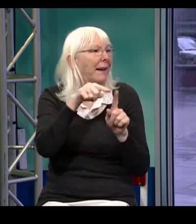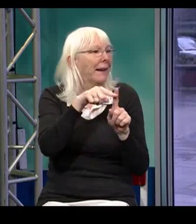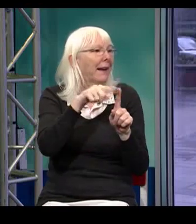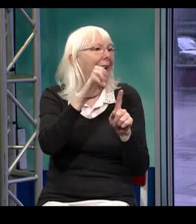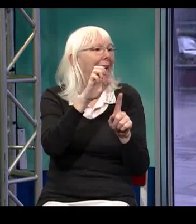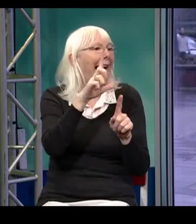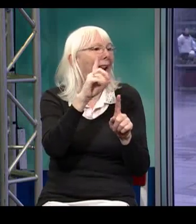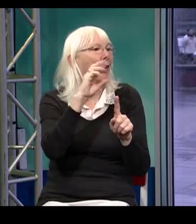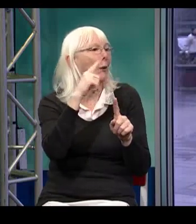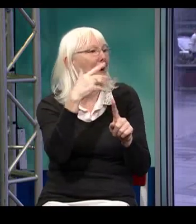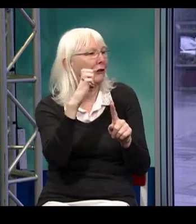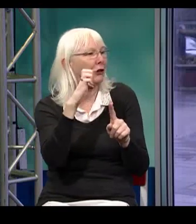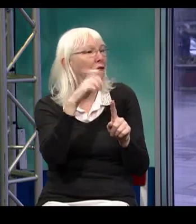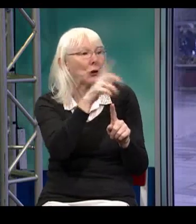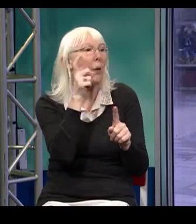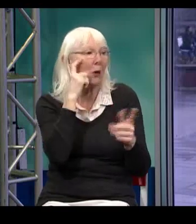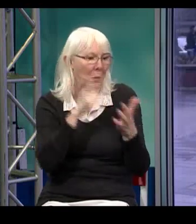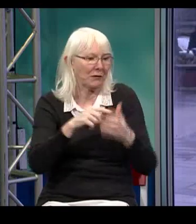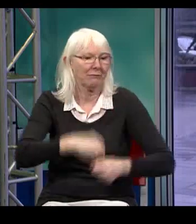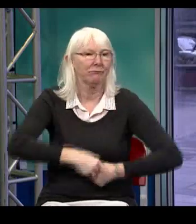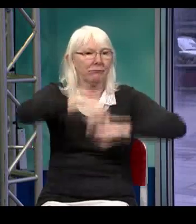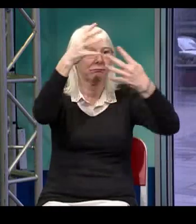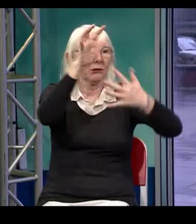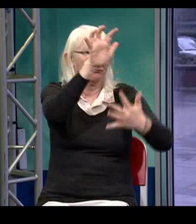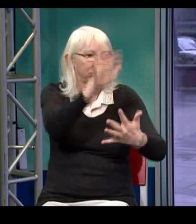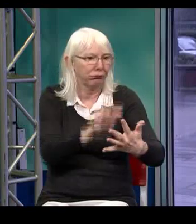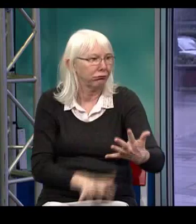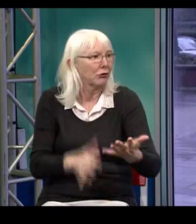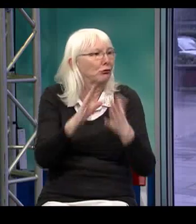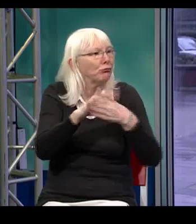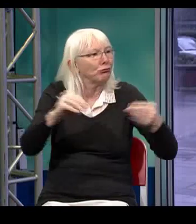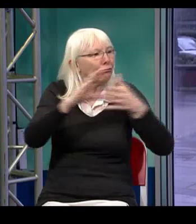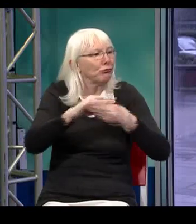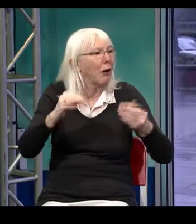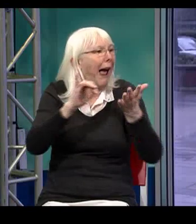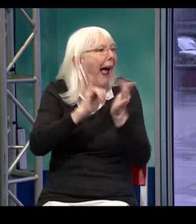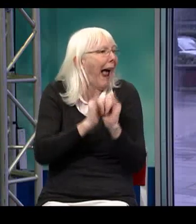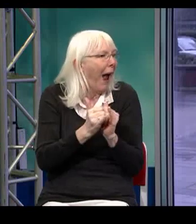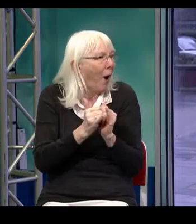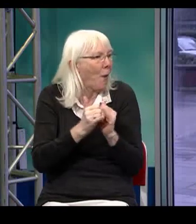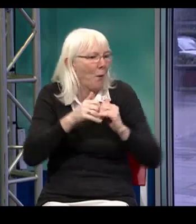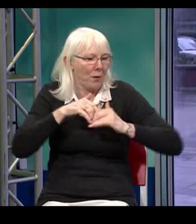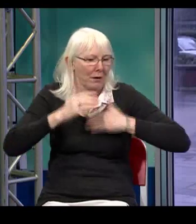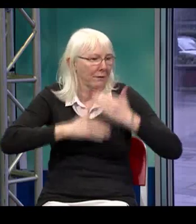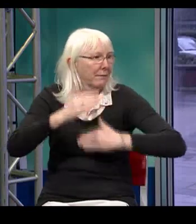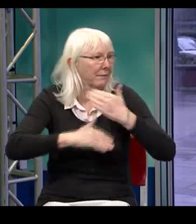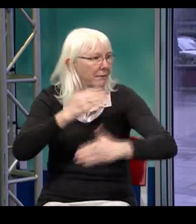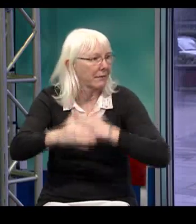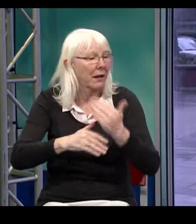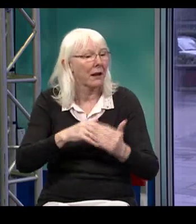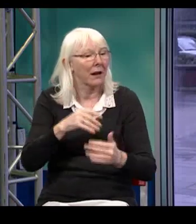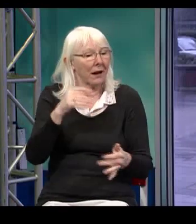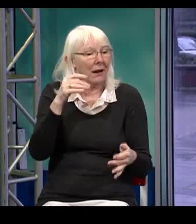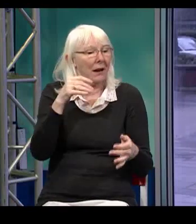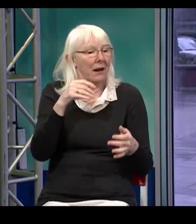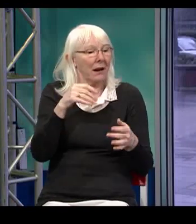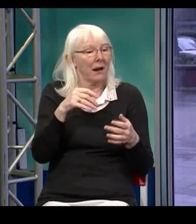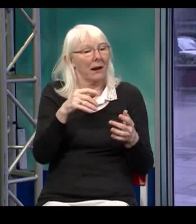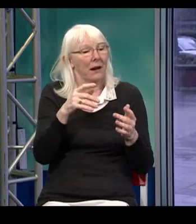it if you Google that. You can find a Google Eldridge Decision, and you'll see the whole decision on the computer. And it also explains the process